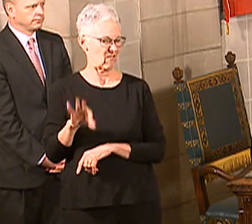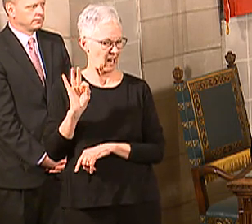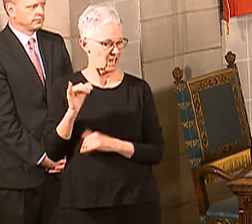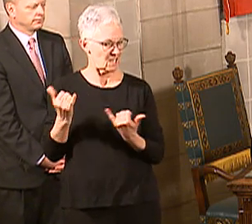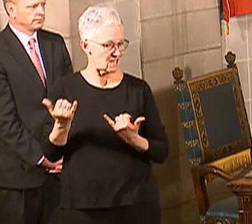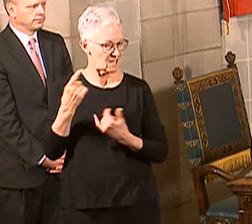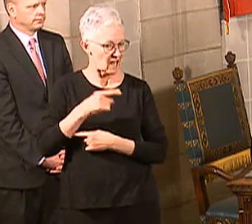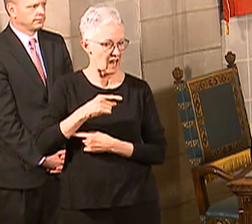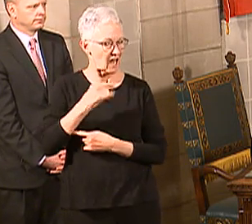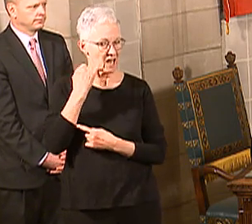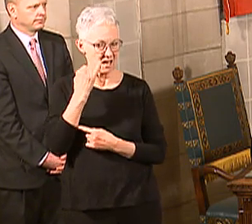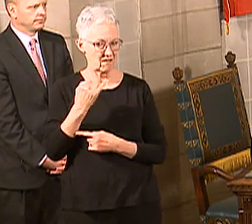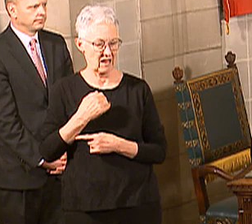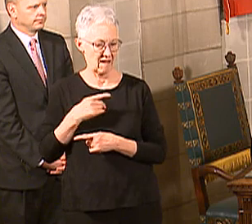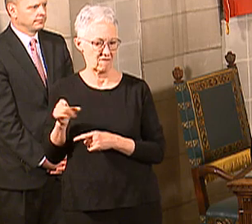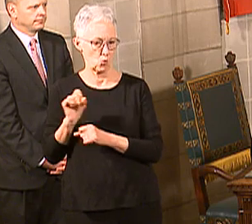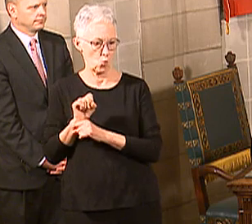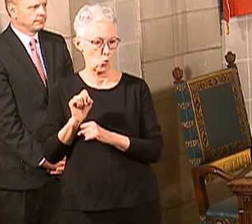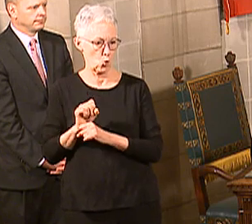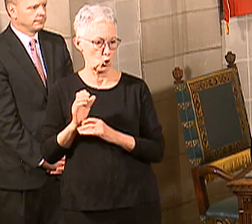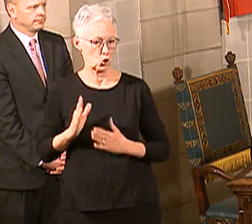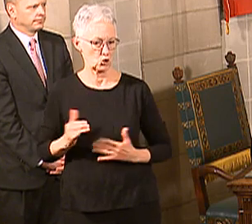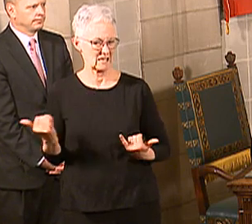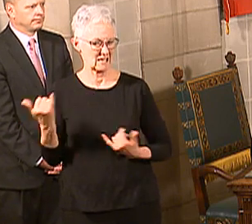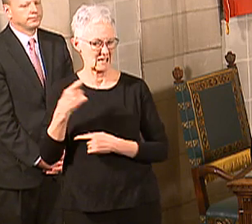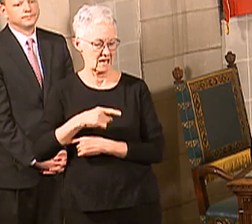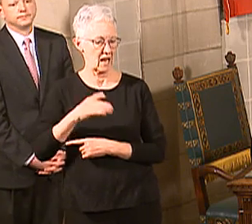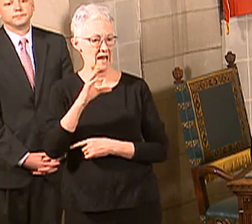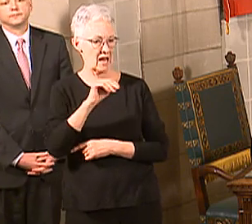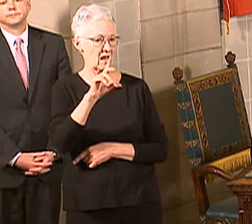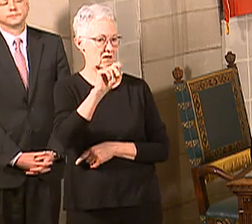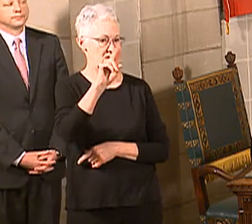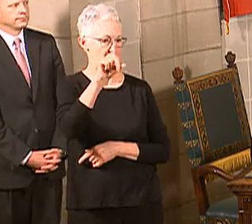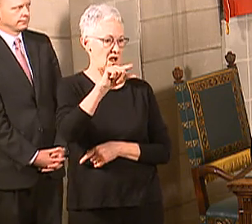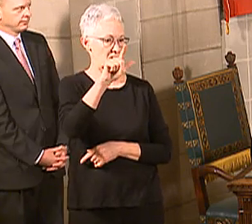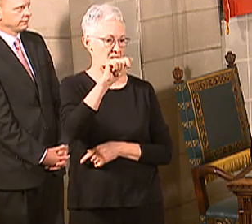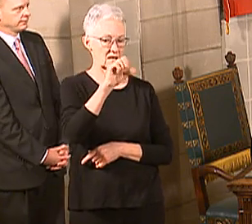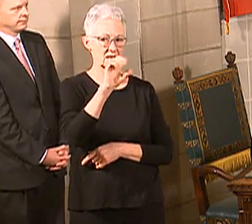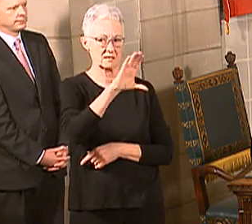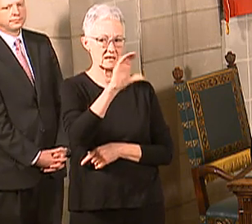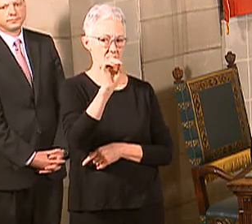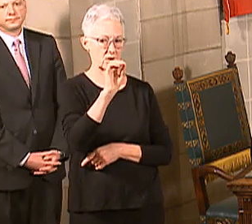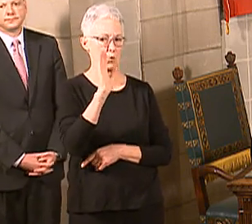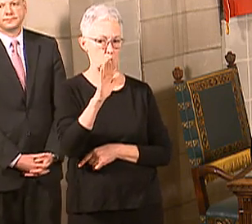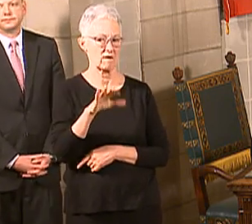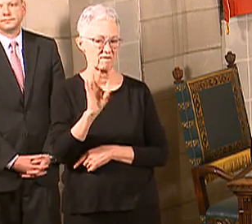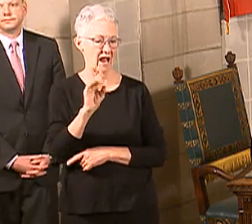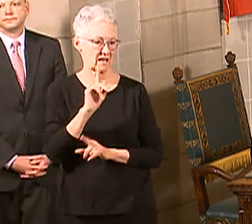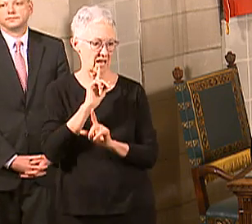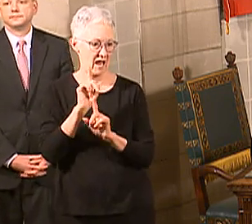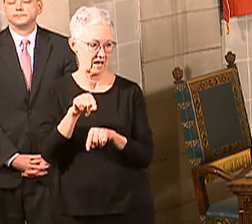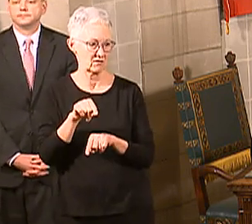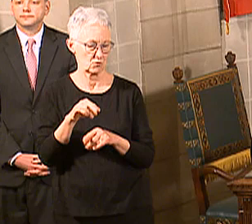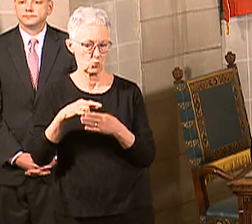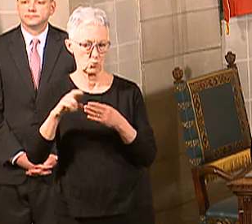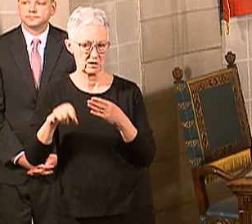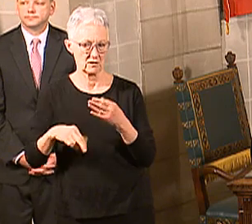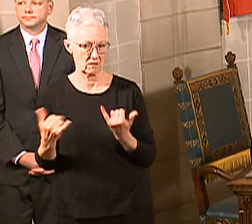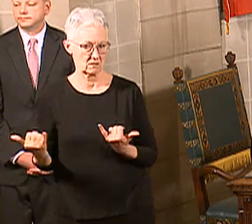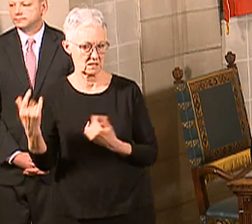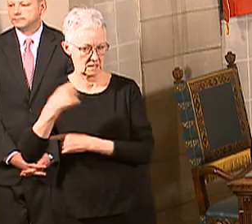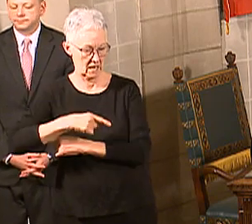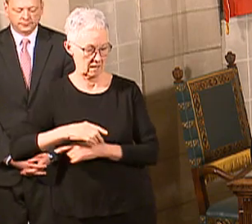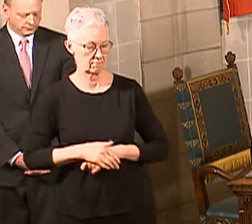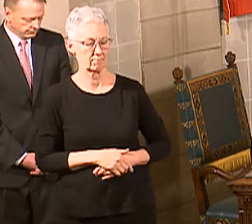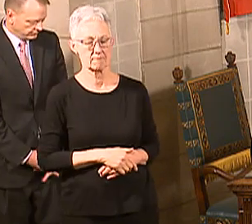And then Douglas County, I believe those numbers should come back today. Dr. Antone, David Kelly from KPCH and